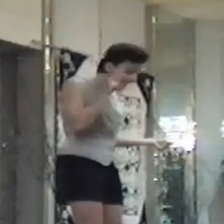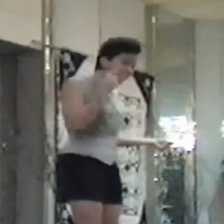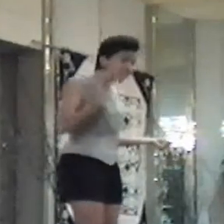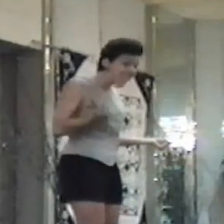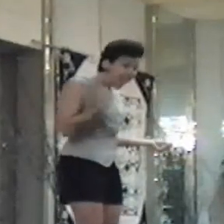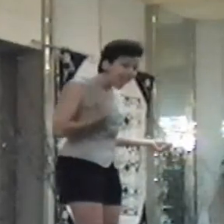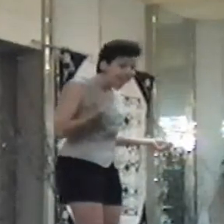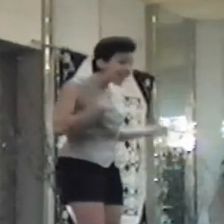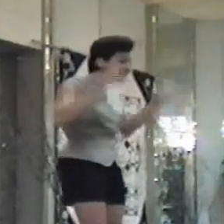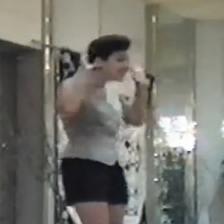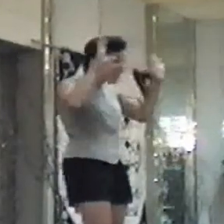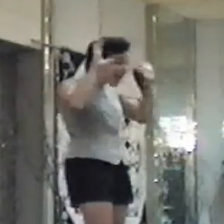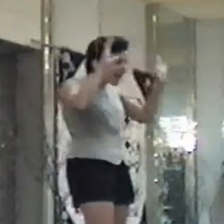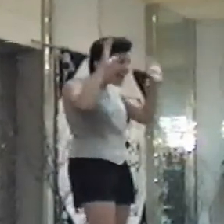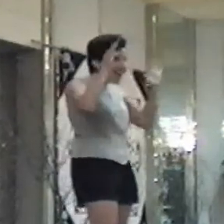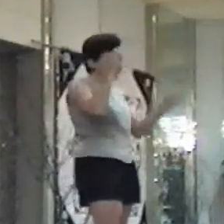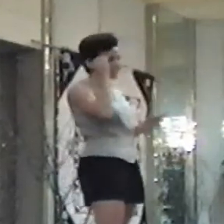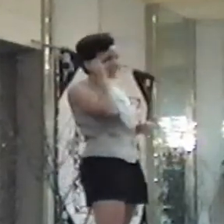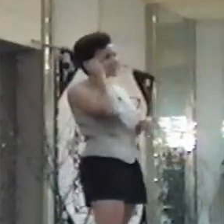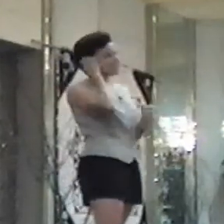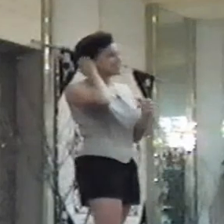I opened it up and I said, yes, the deaf gang. Oh, that's great.